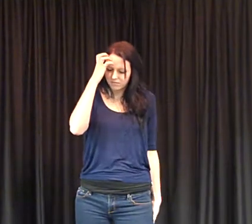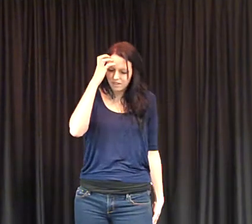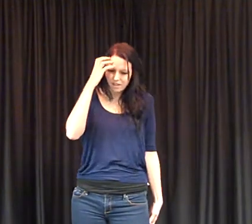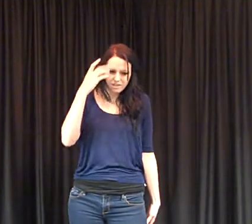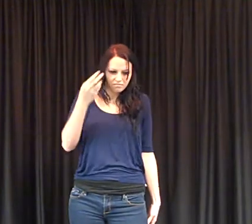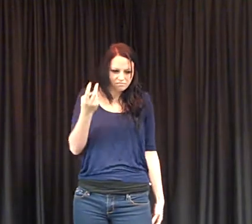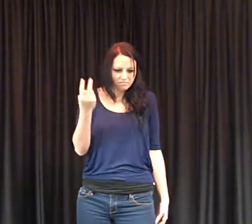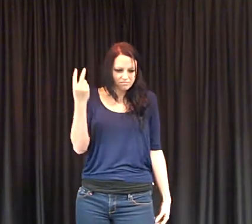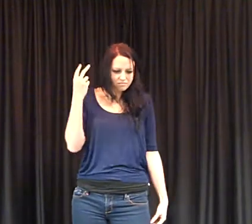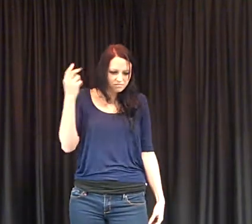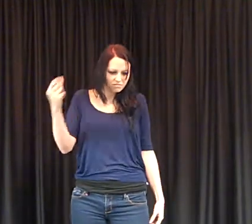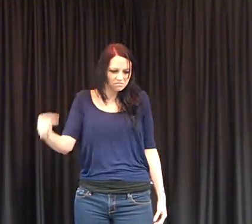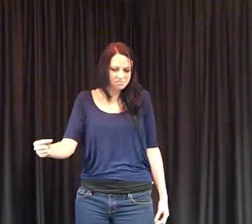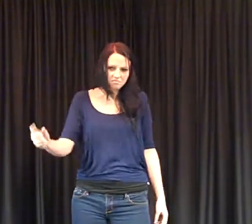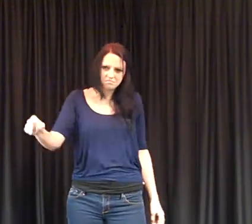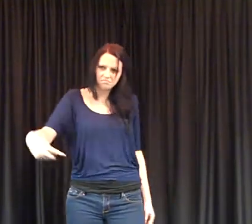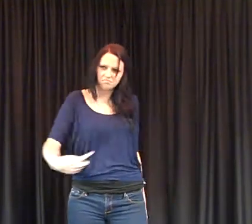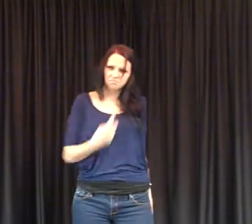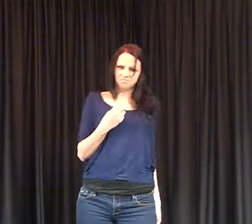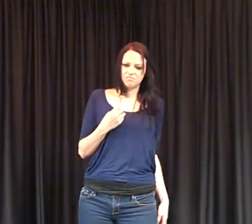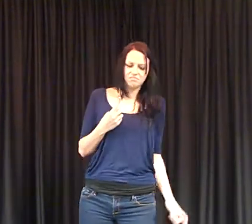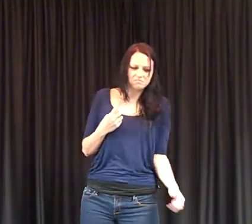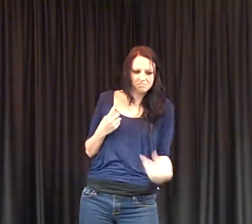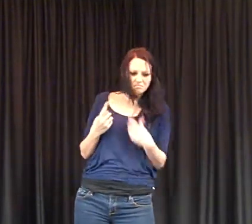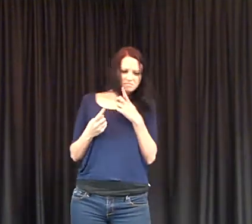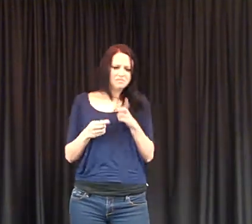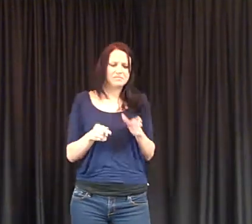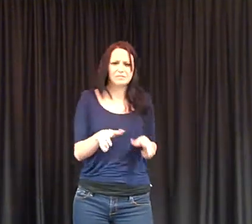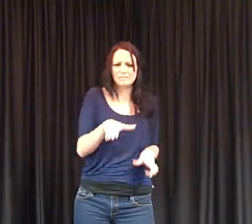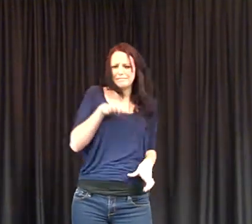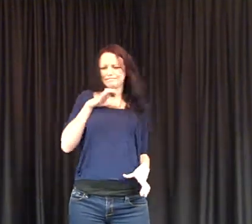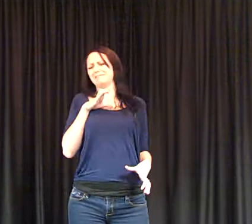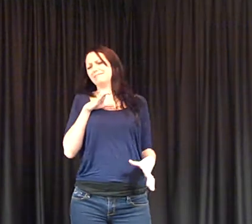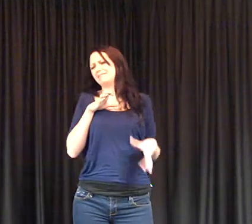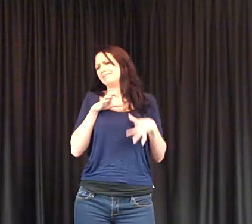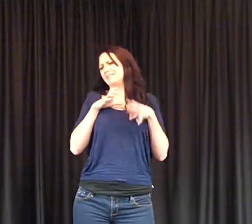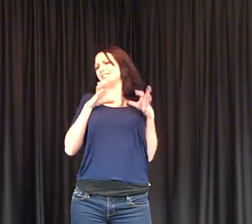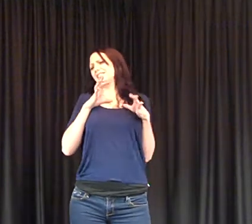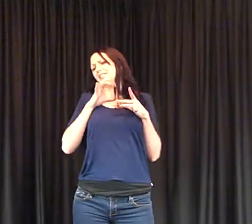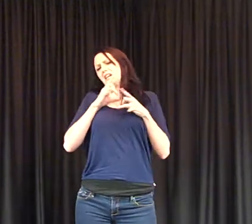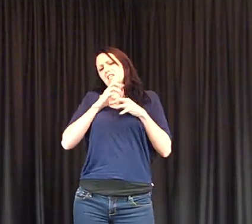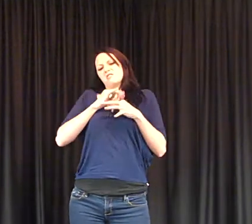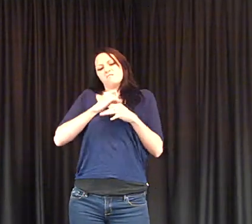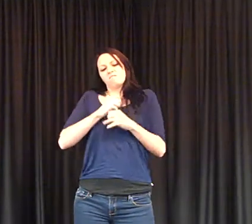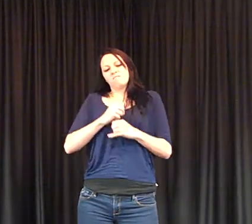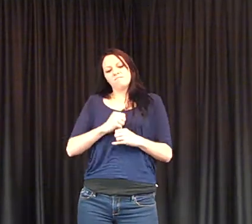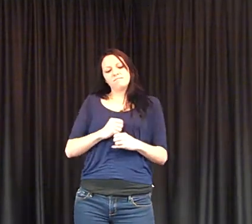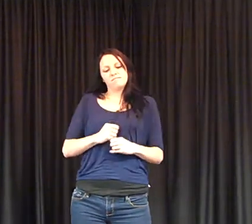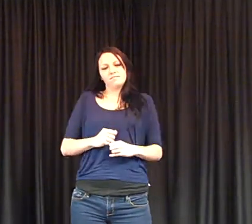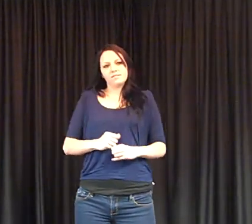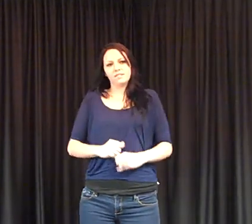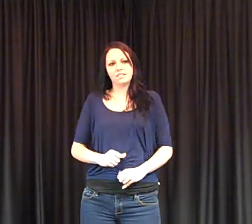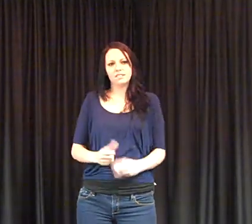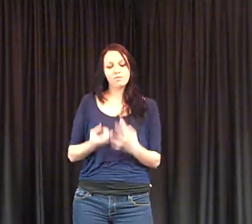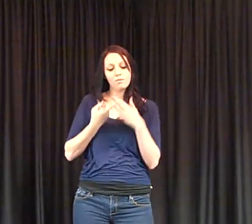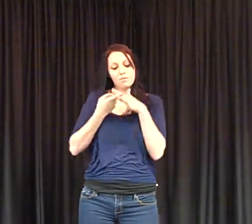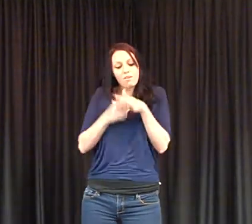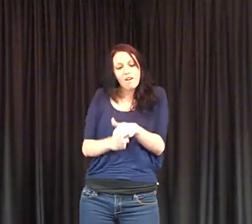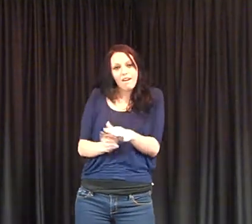I have never been so insulted all my life. I could swallow the seeds, watch out all I could cry. First you run